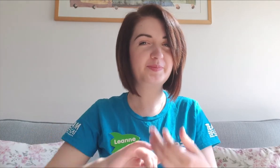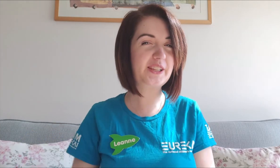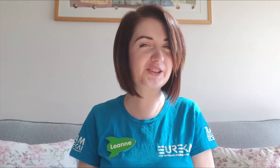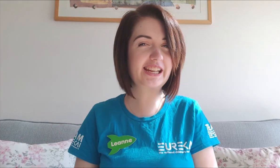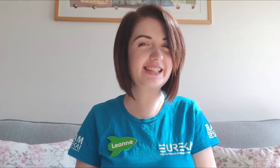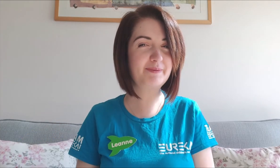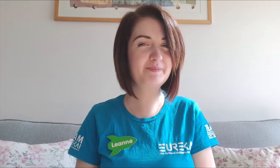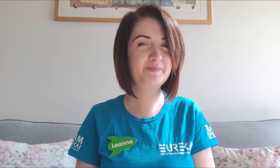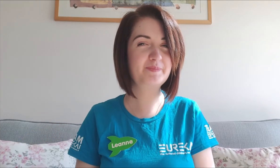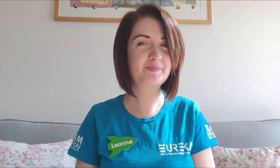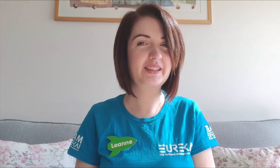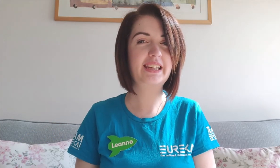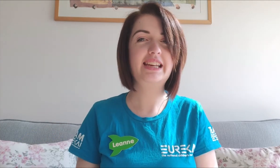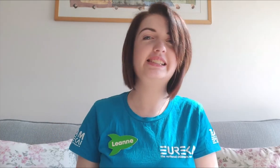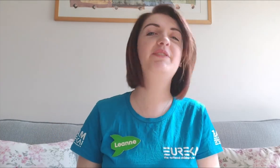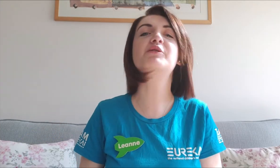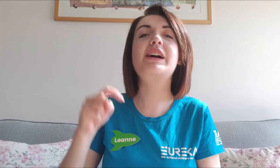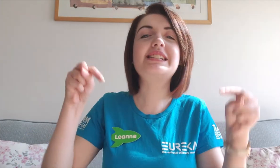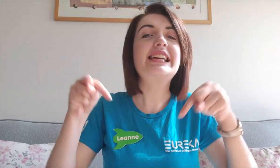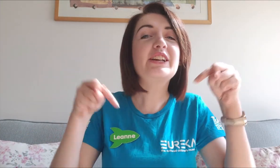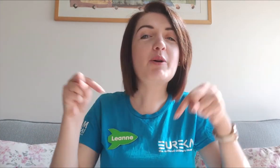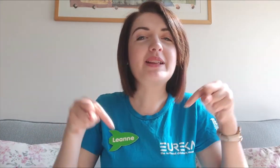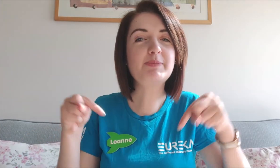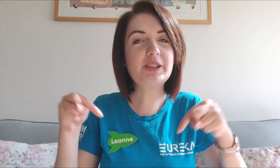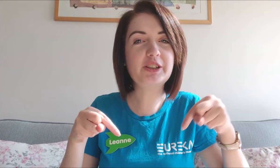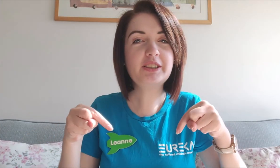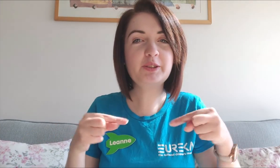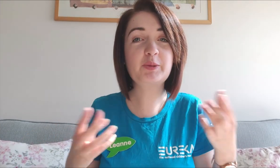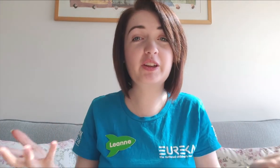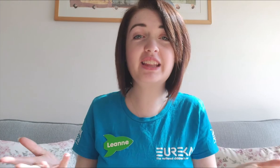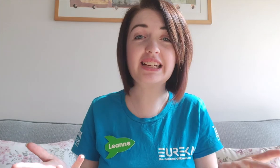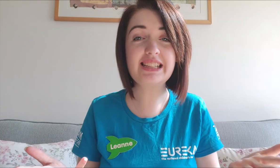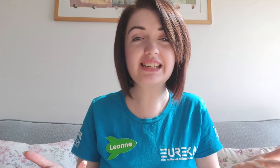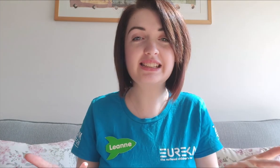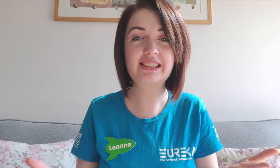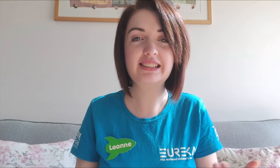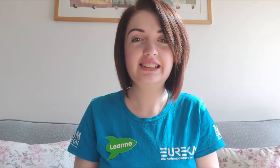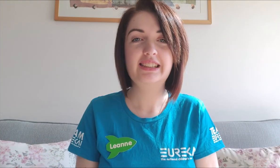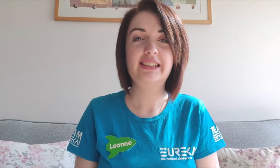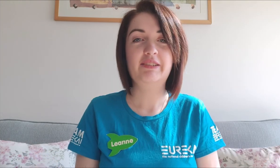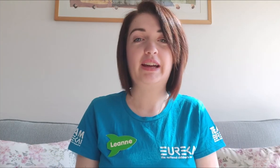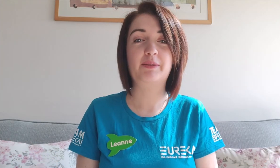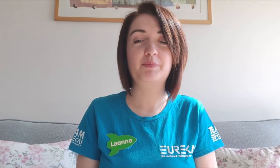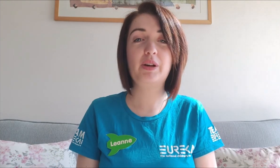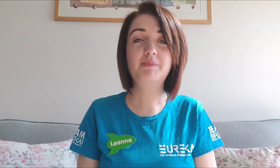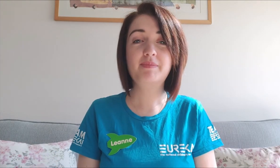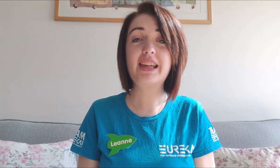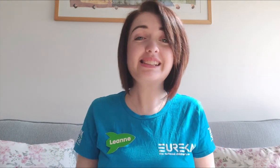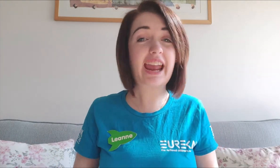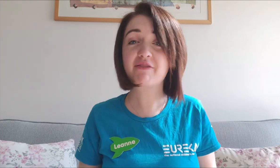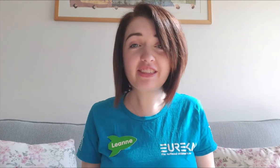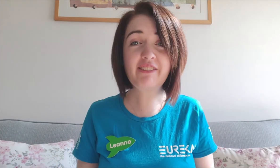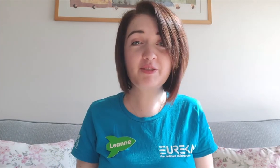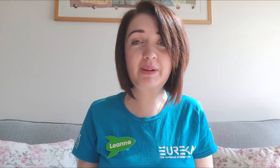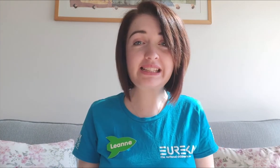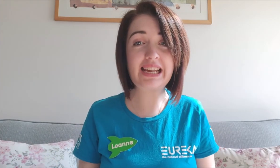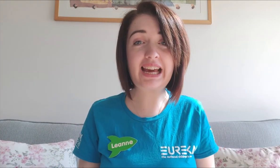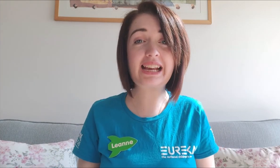Did you get it? See if you can write it in the comments below what you think I said. Well, that's everything from me today, guys.